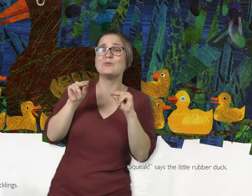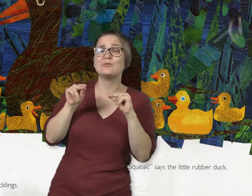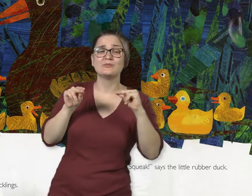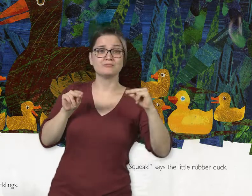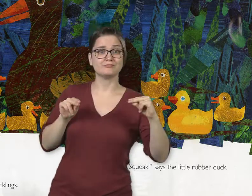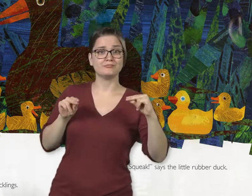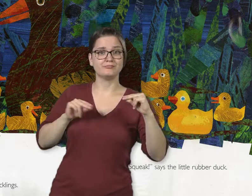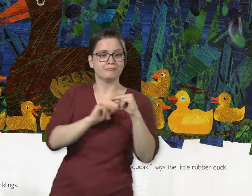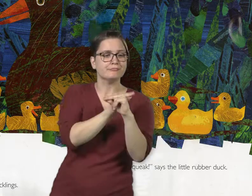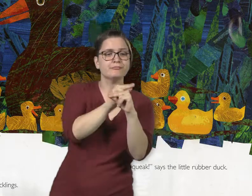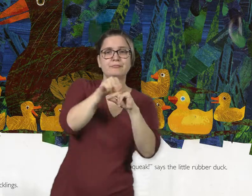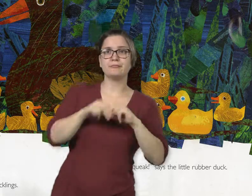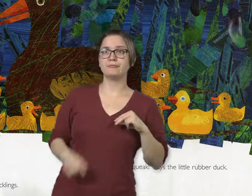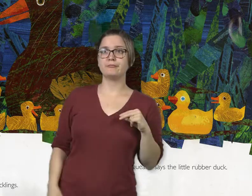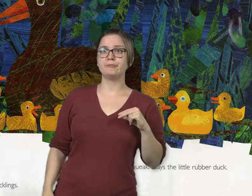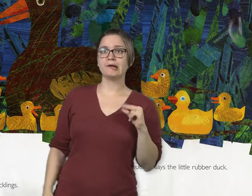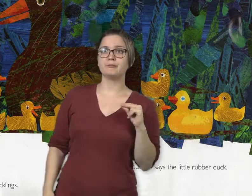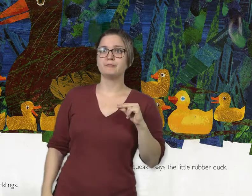Squeak, says the little rubber duck.